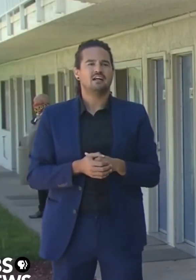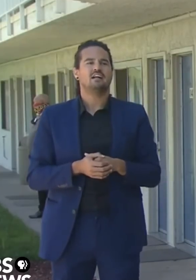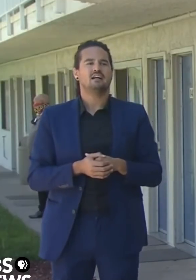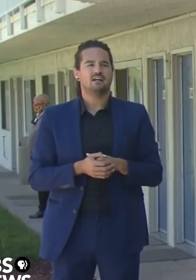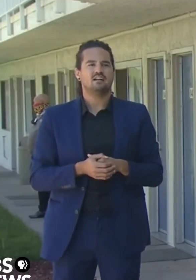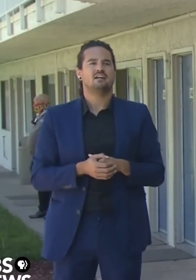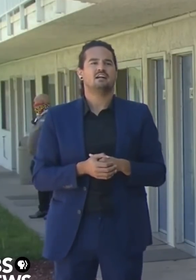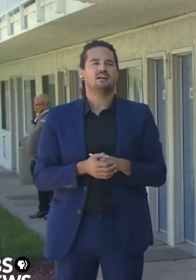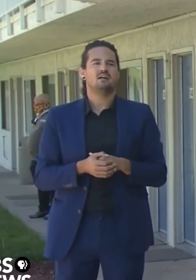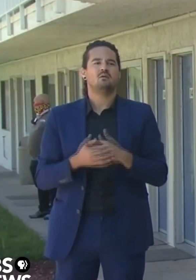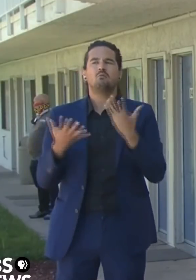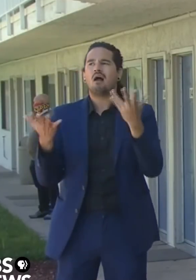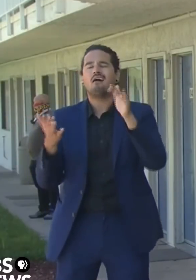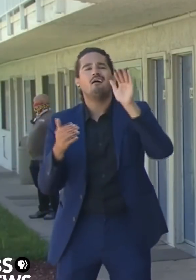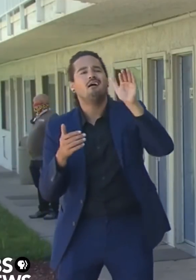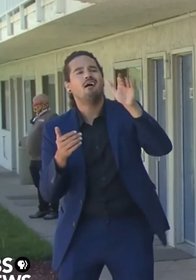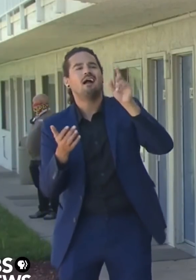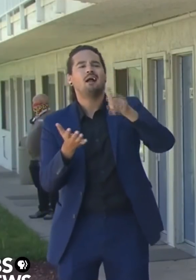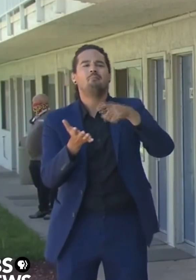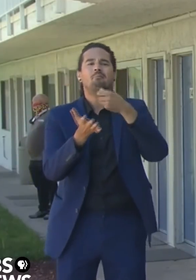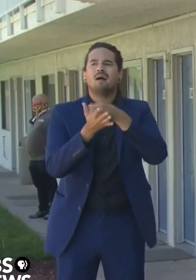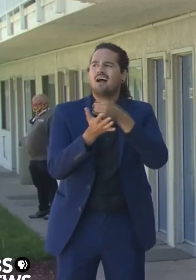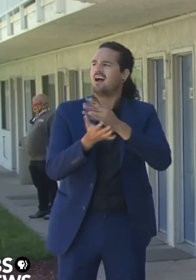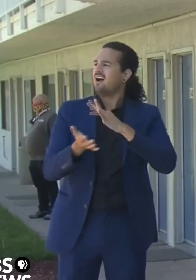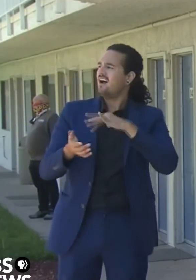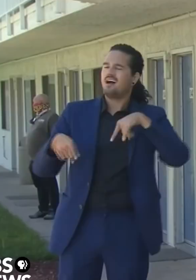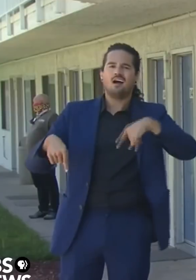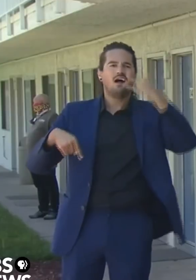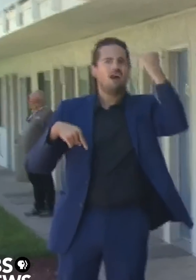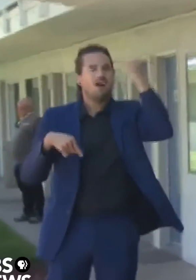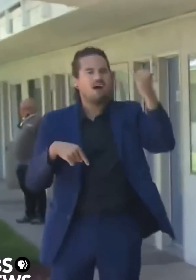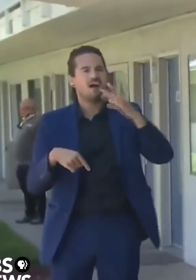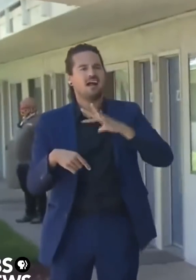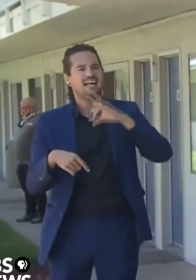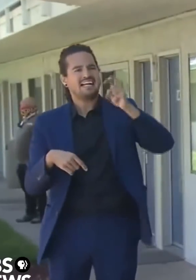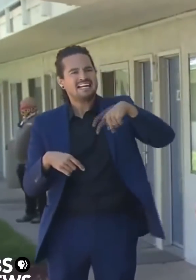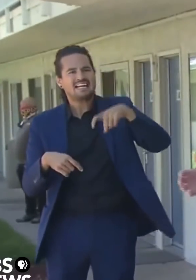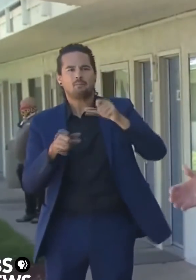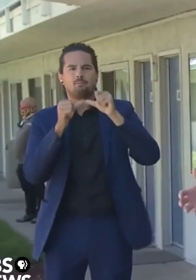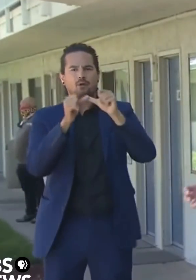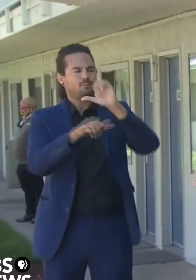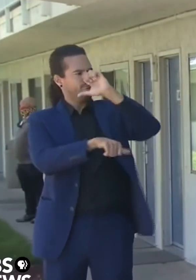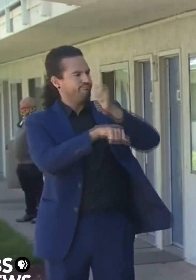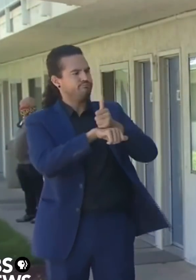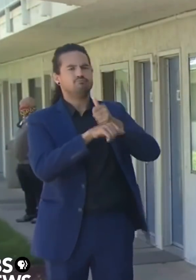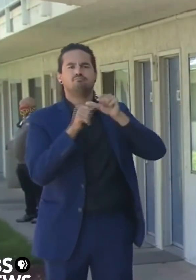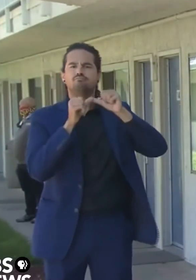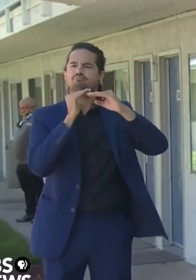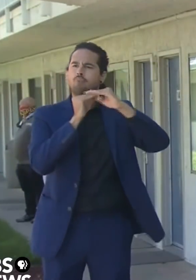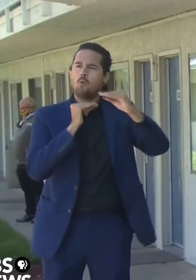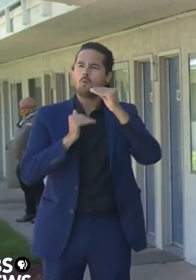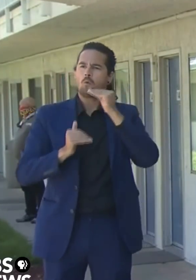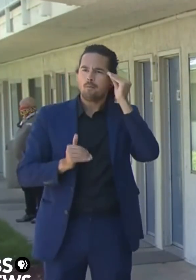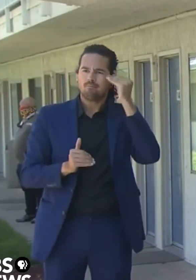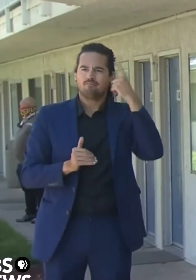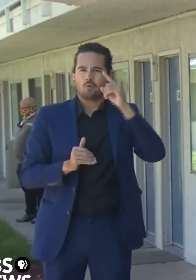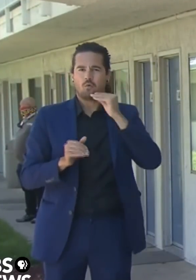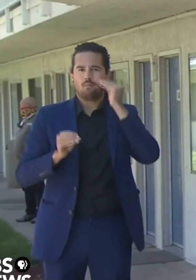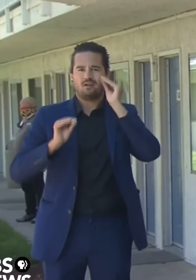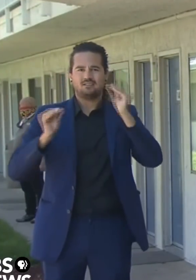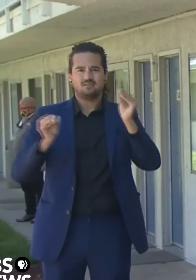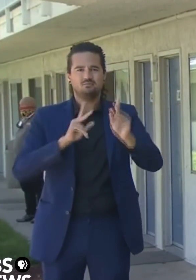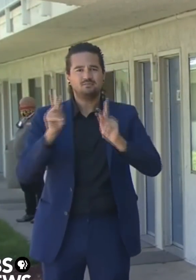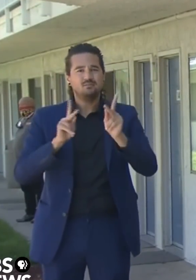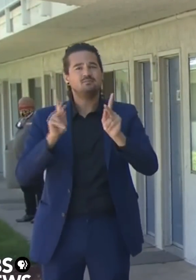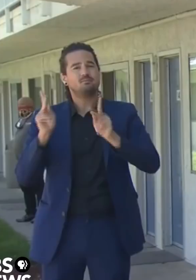us to immediately get people off the street permanently. The reason I longed for that opportunity is we